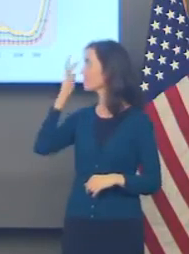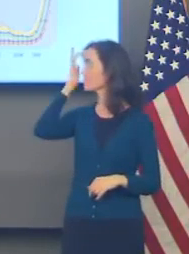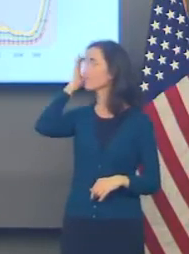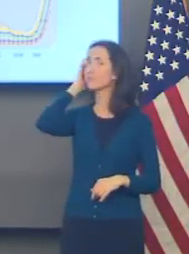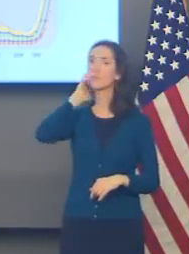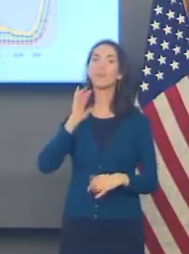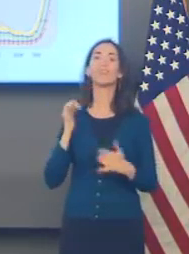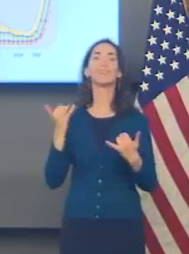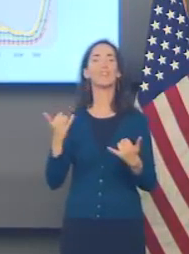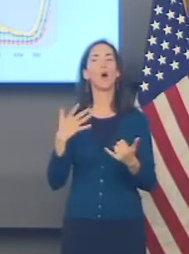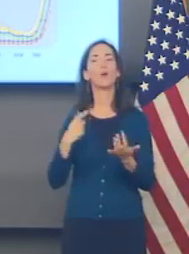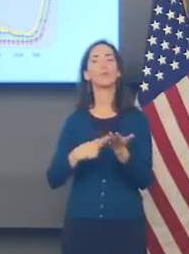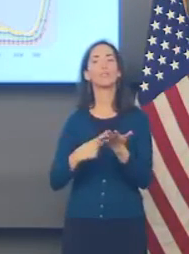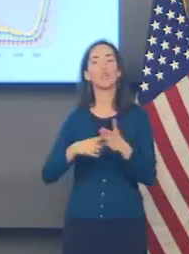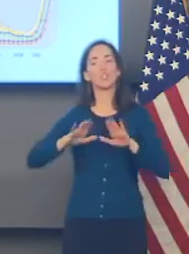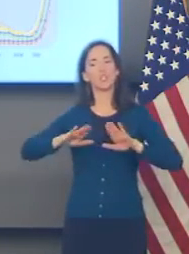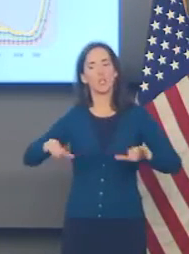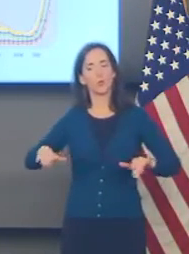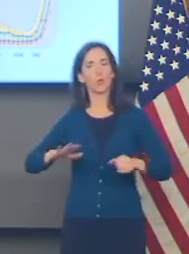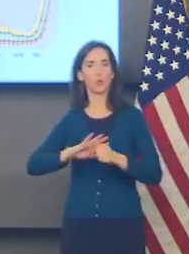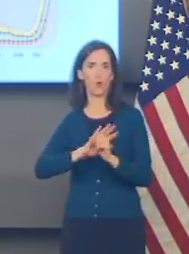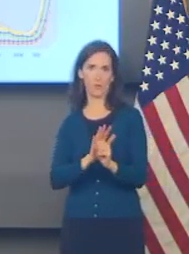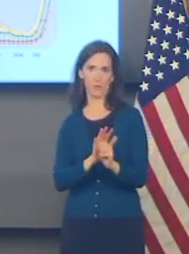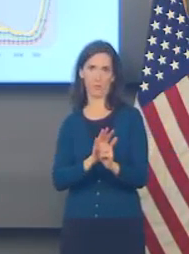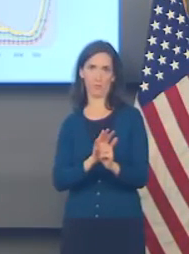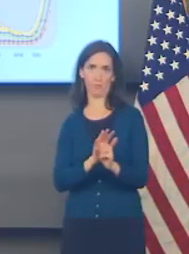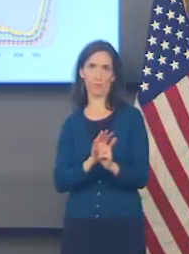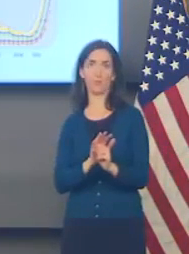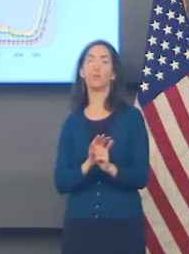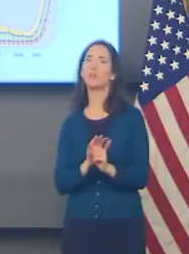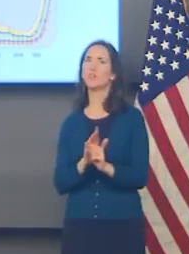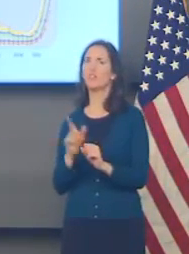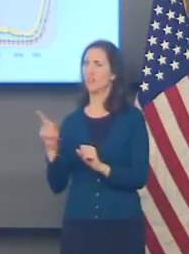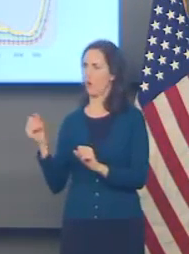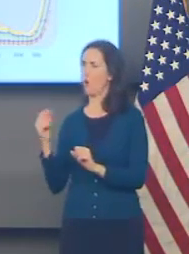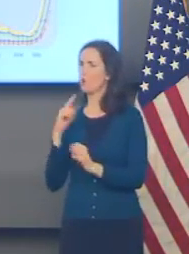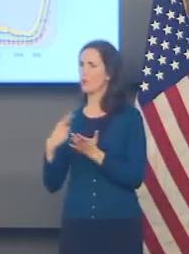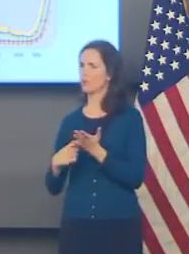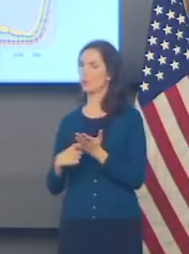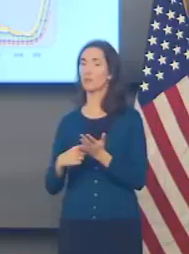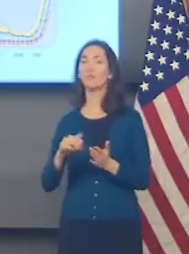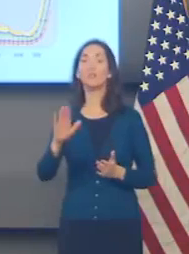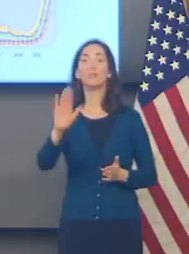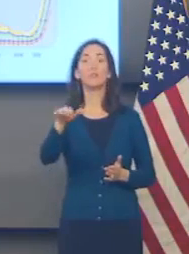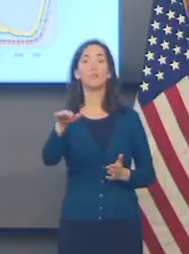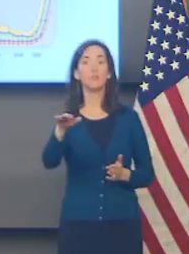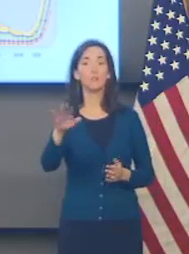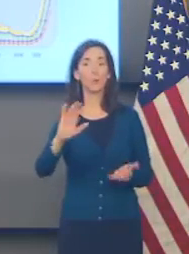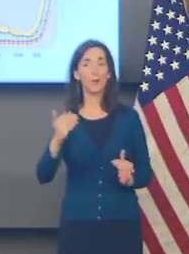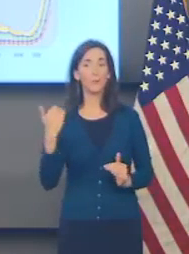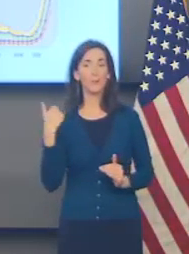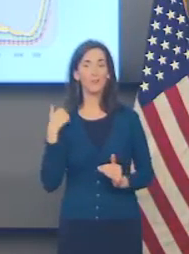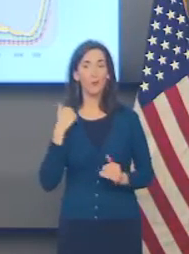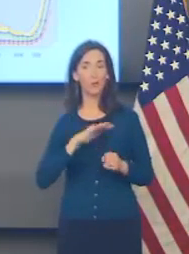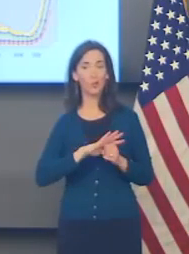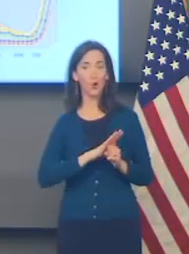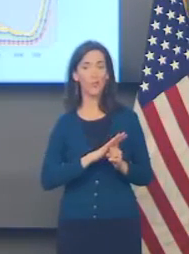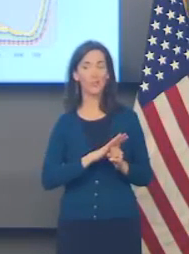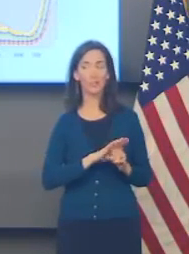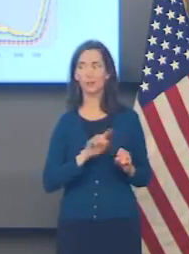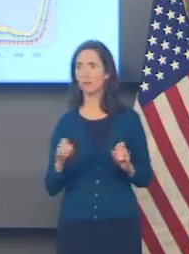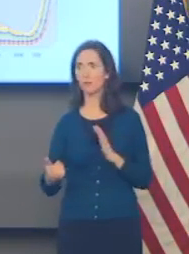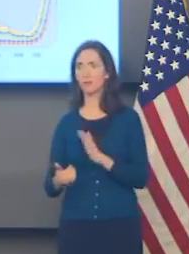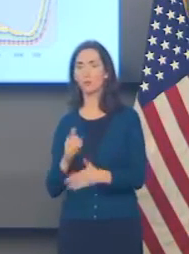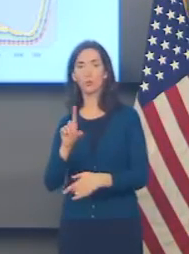COVID in children. And I want to come back to this point, but Delta is different. The Delta variant is